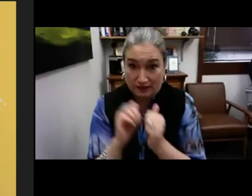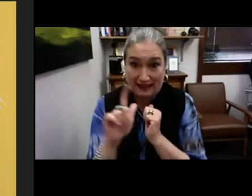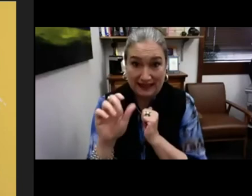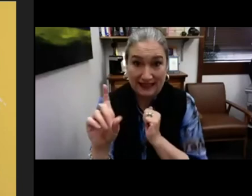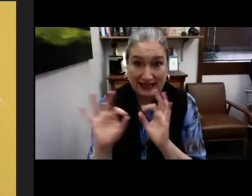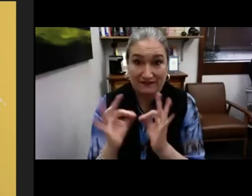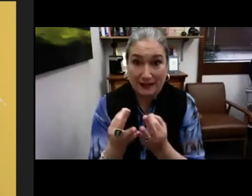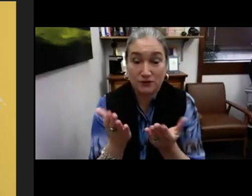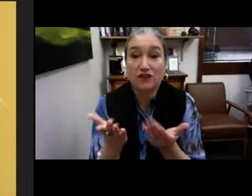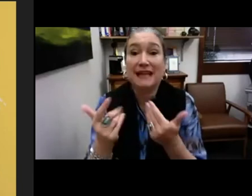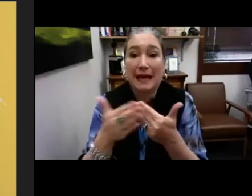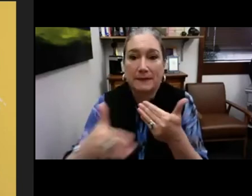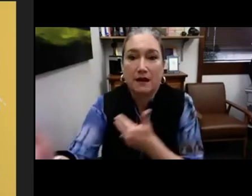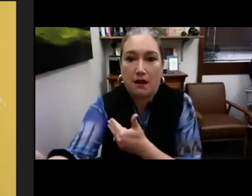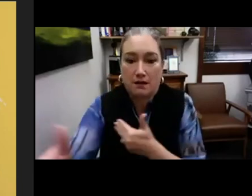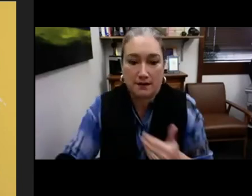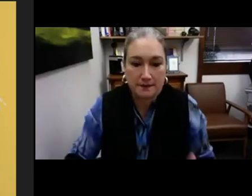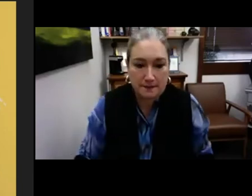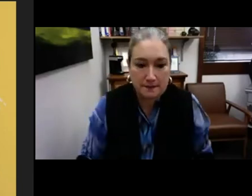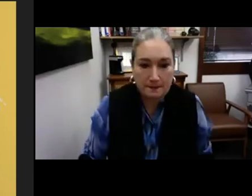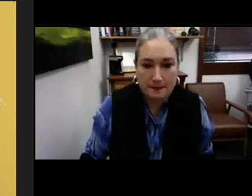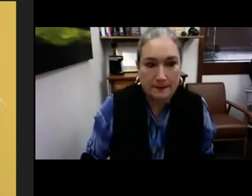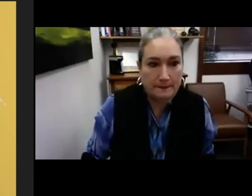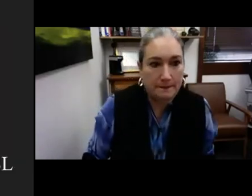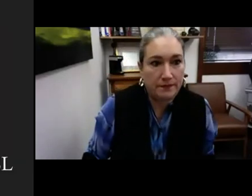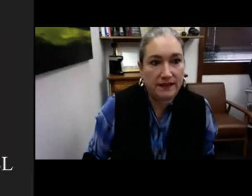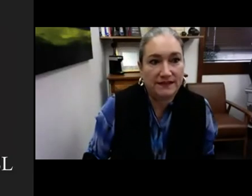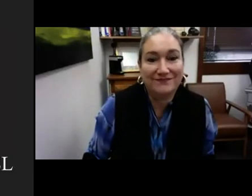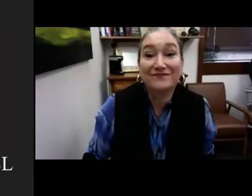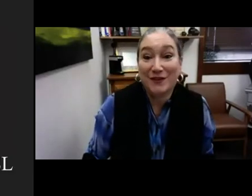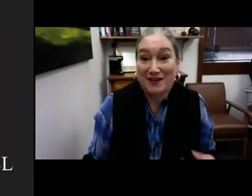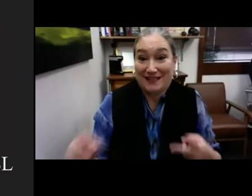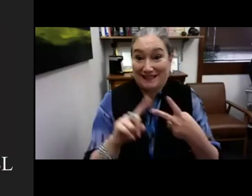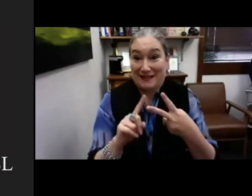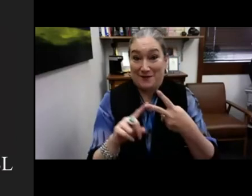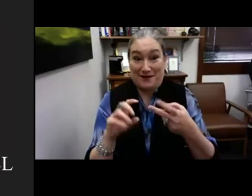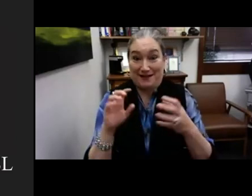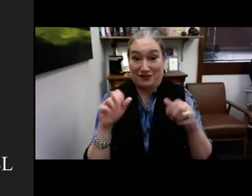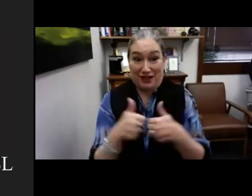and make sure that we persist with our providing DCCW with our families and beyond.